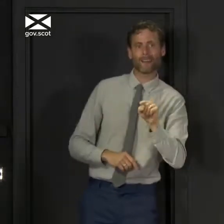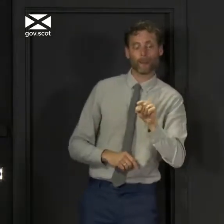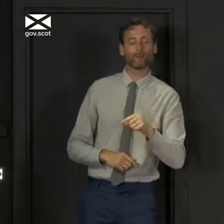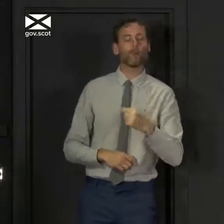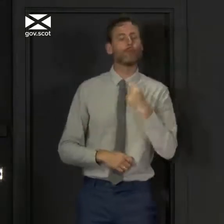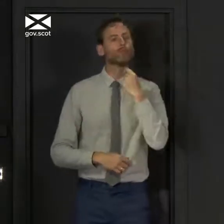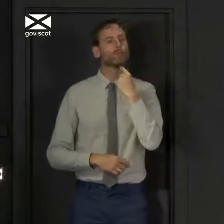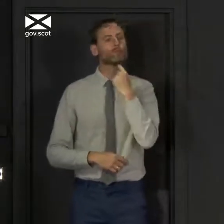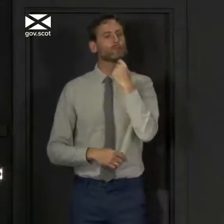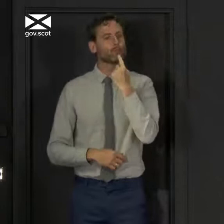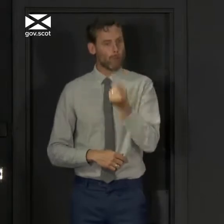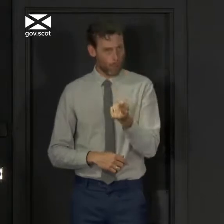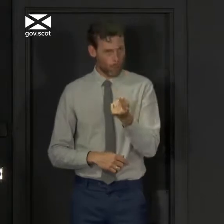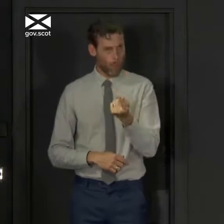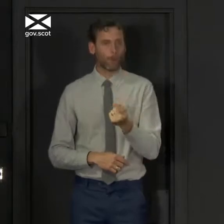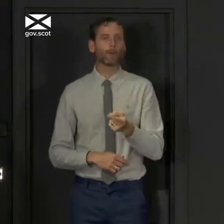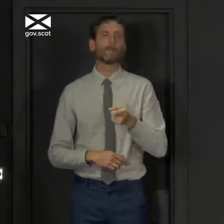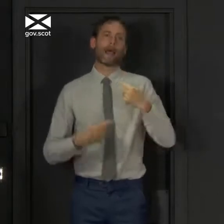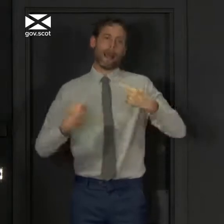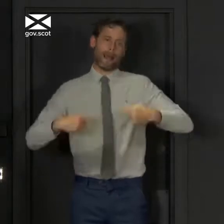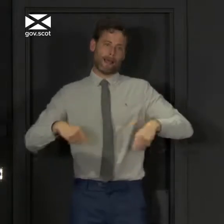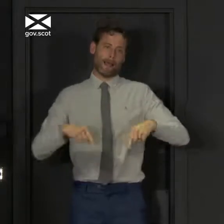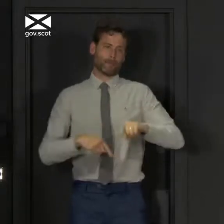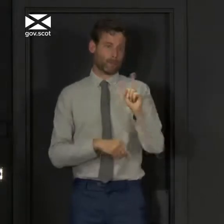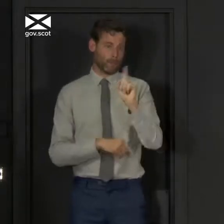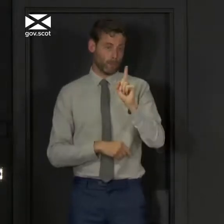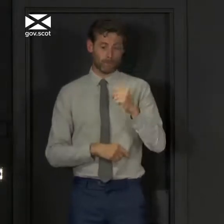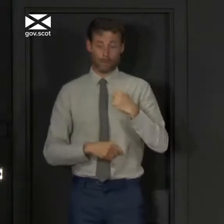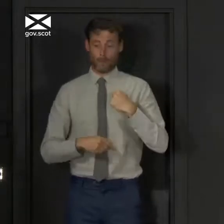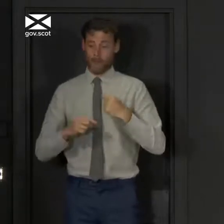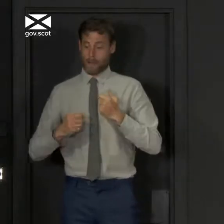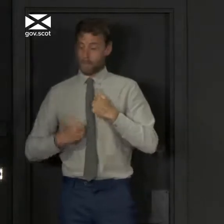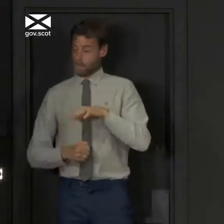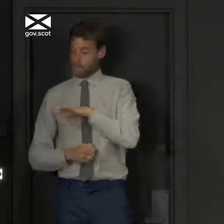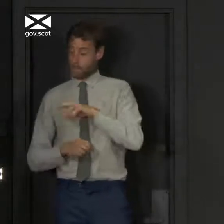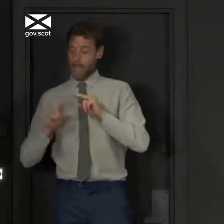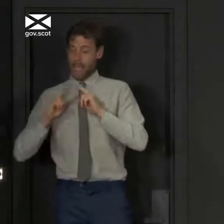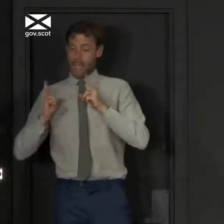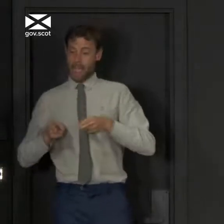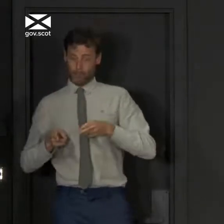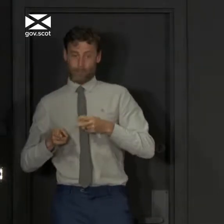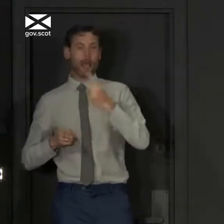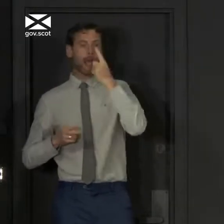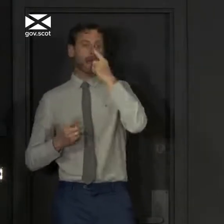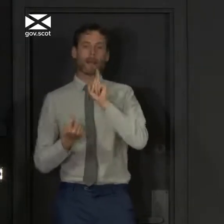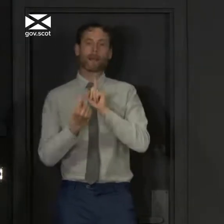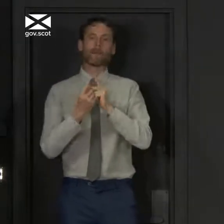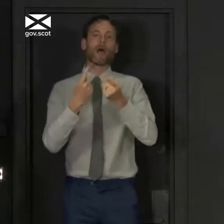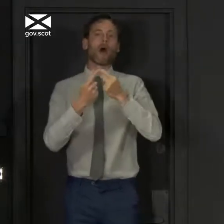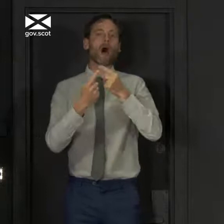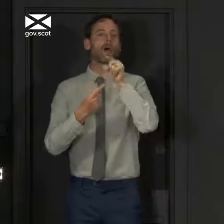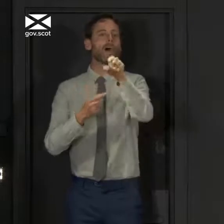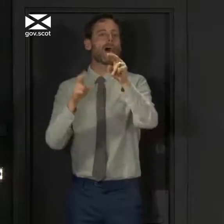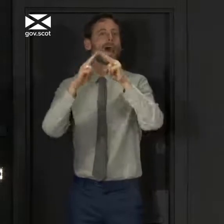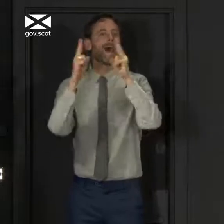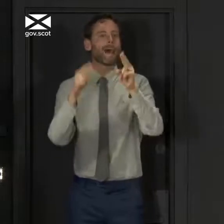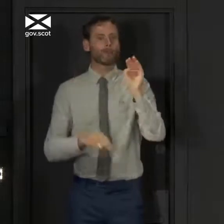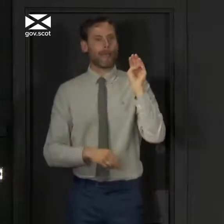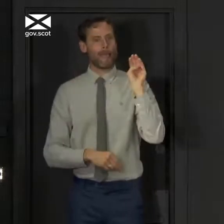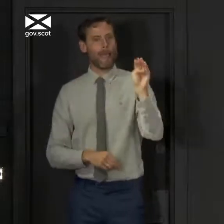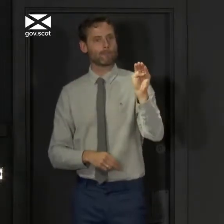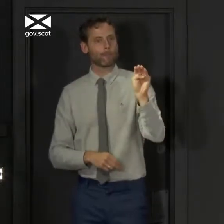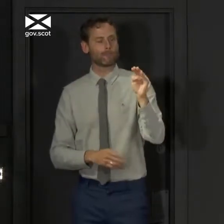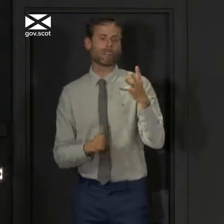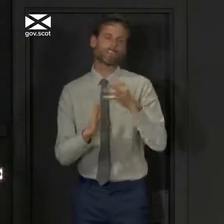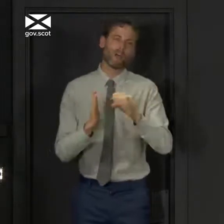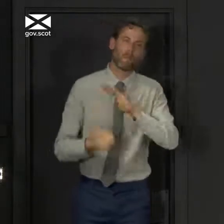people will change. You and your household will be able to meet with another household out of doors, for example, in a